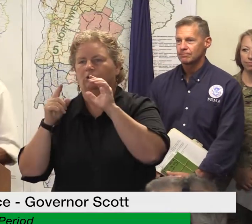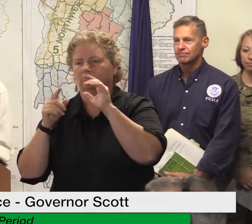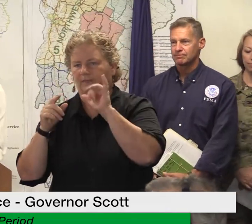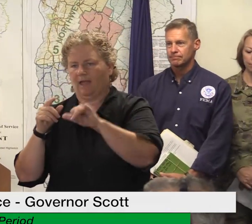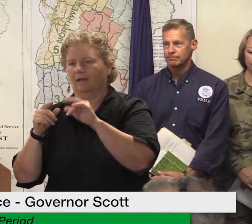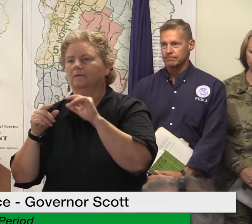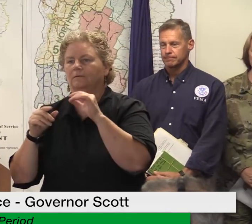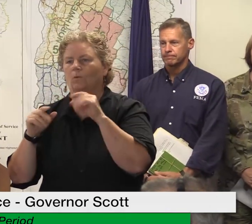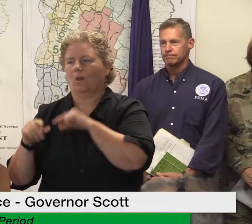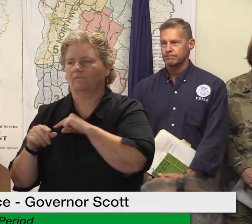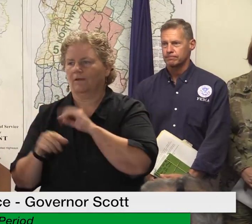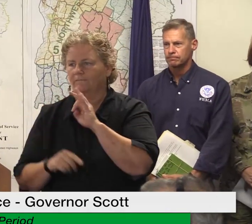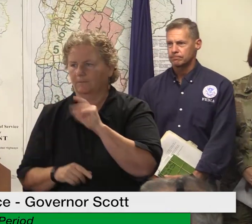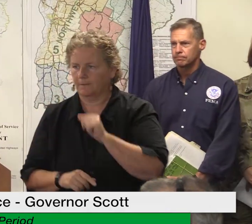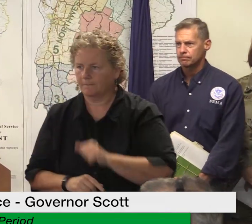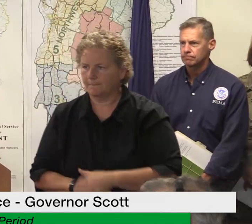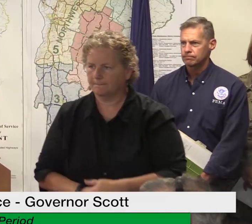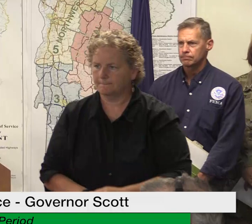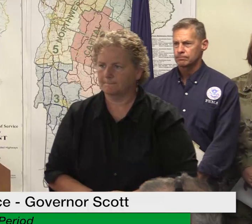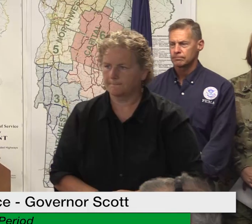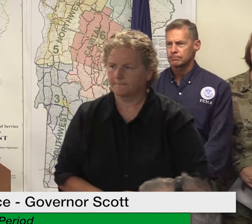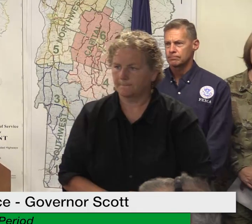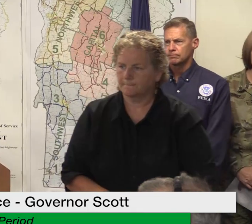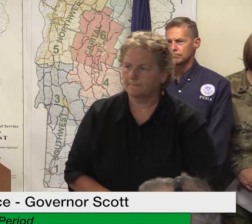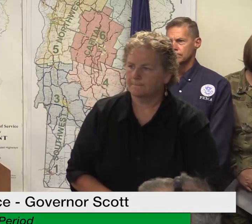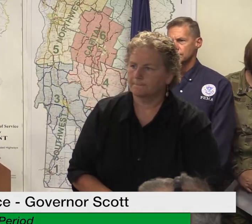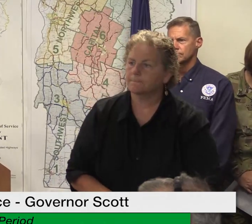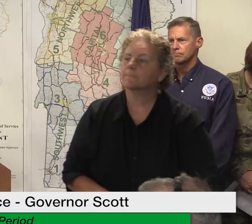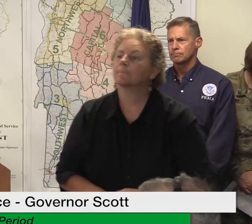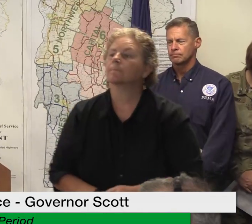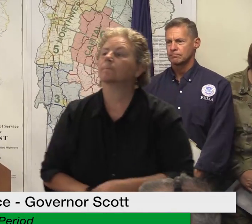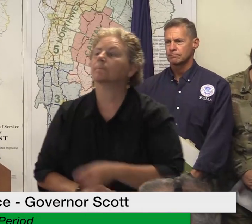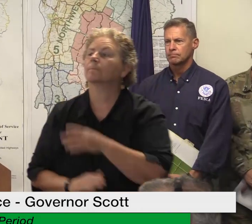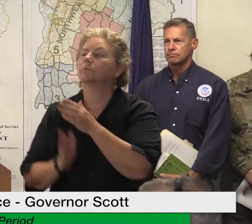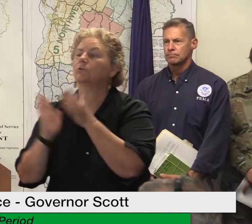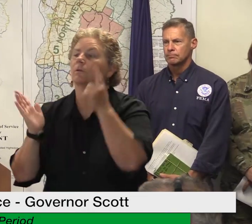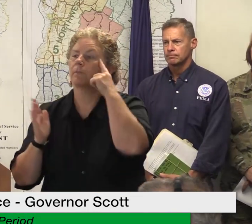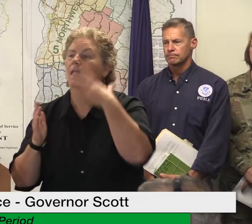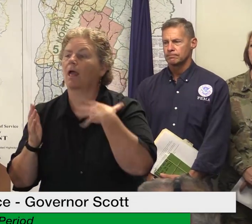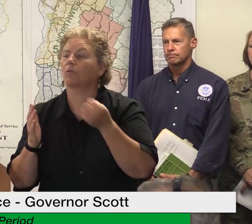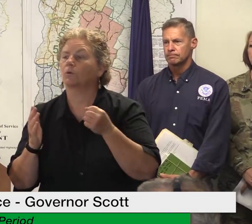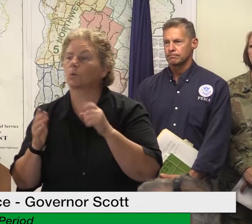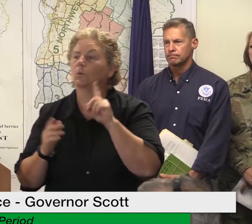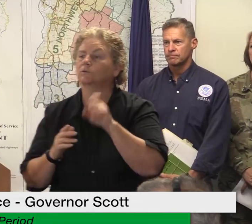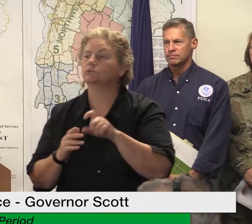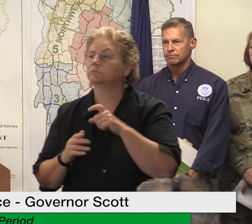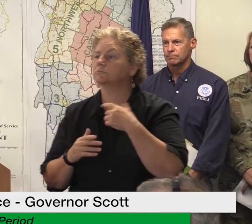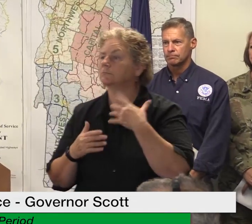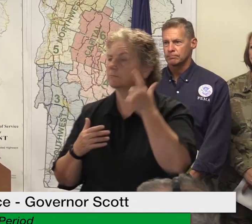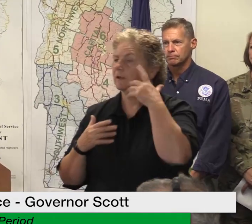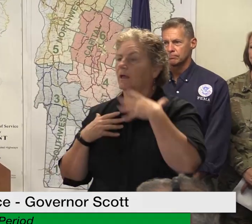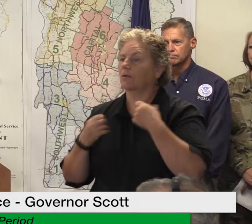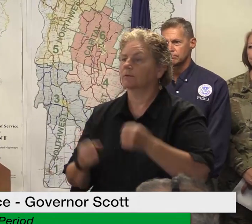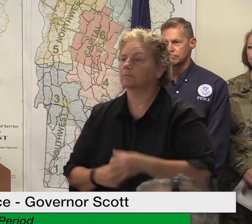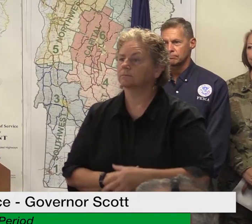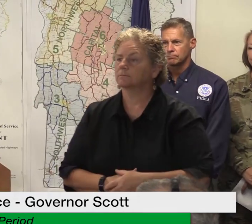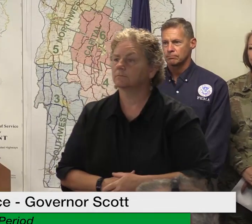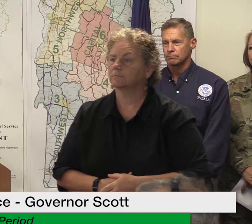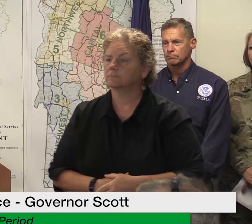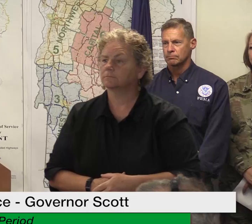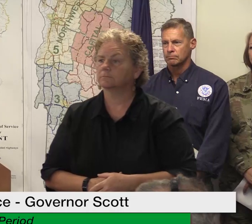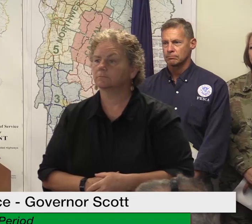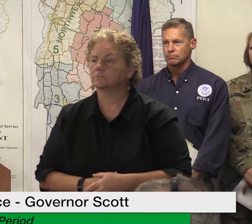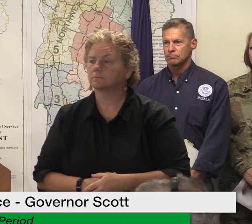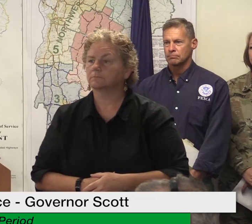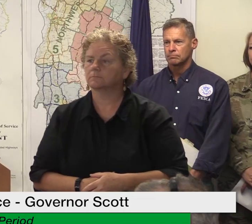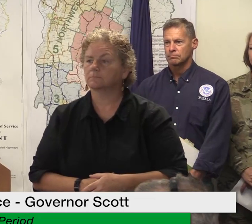mental health question i don't know there's a speaker here on the line that maybe fits that expertise but i think about like parents maybe trying to talk to their young